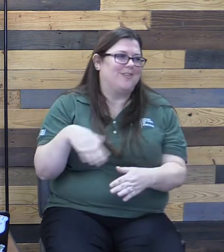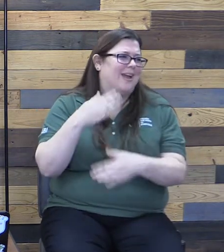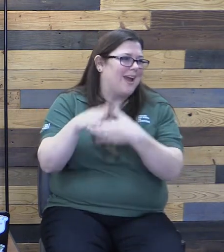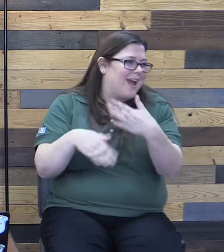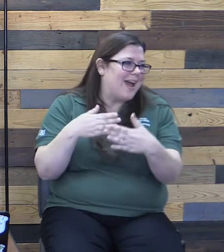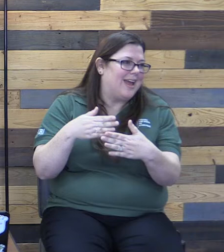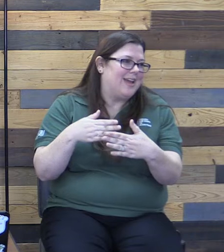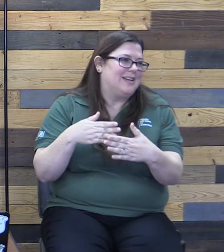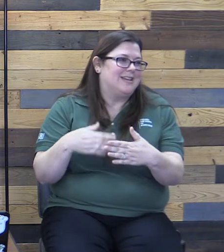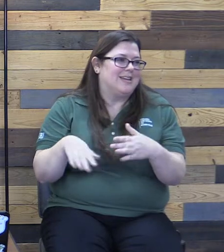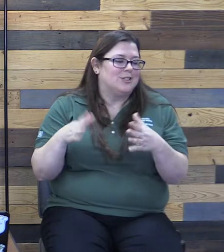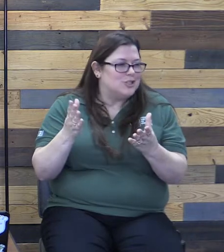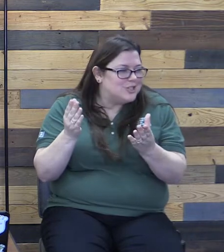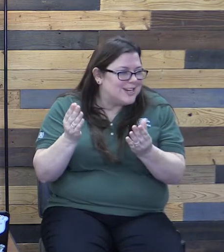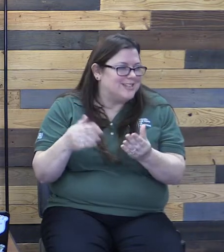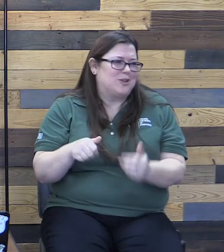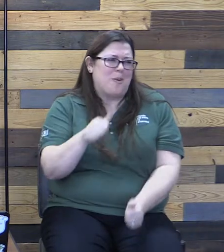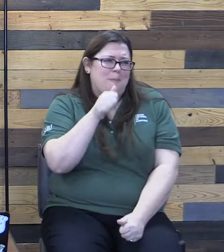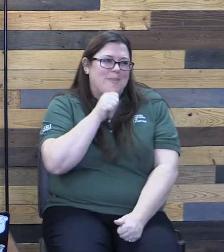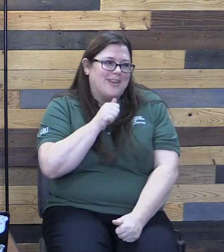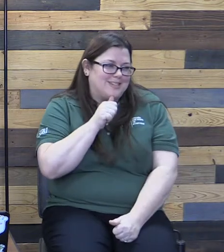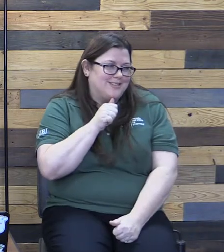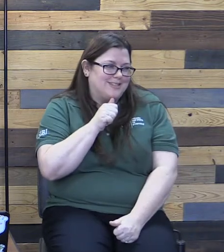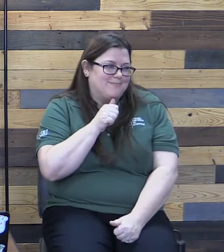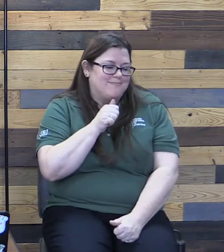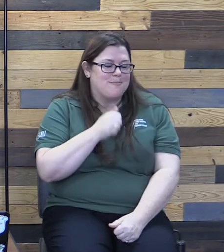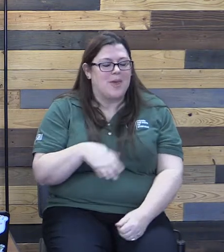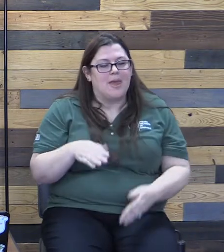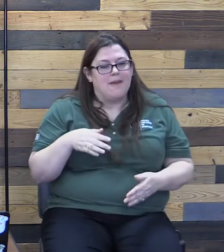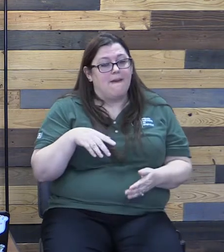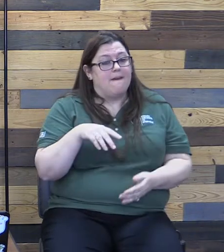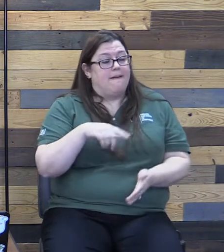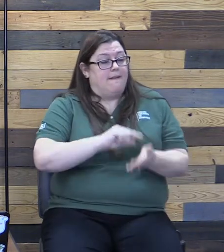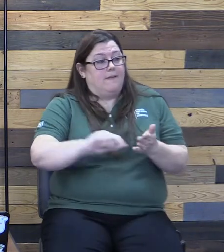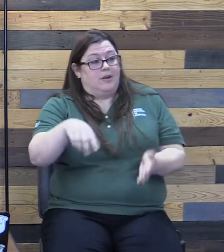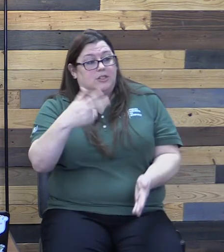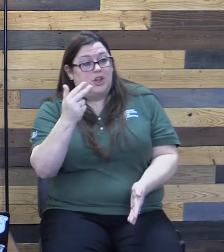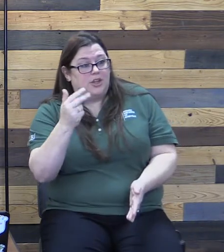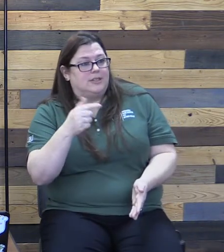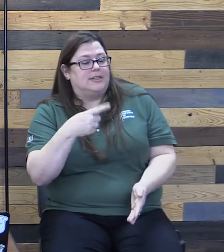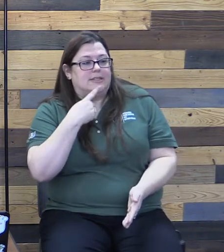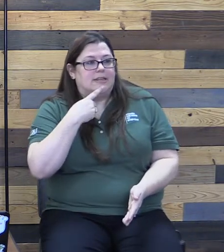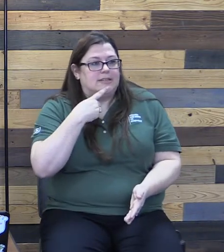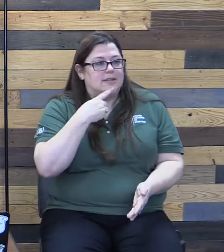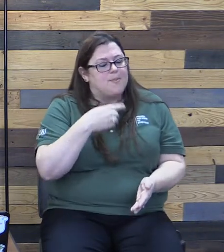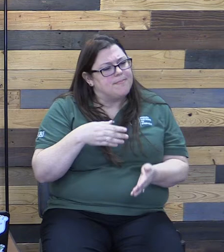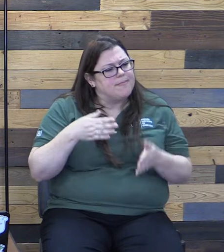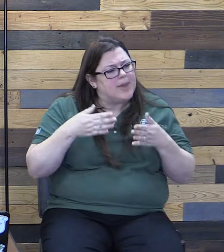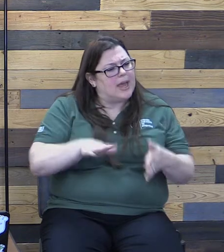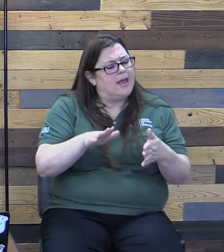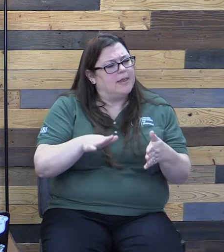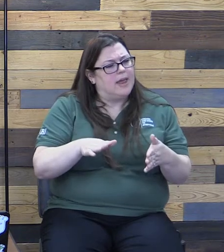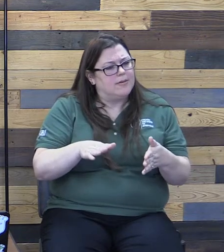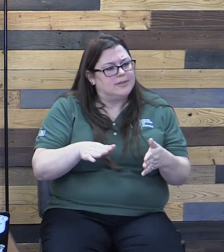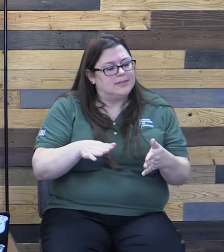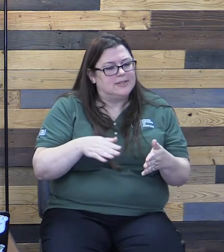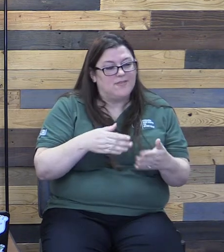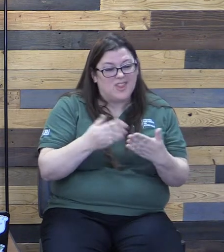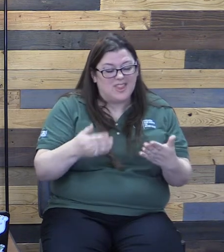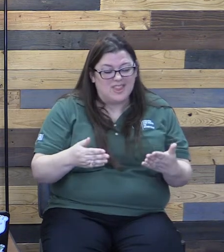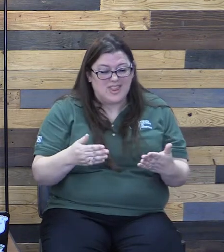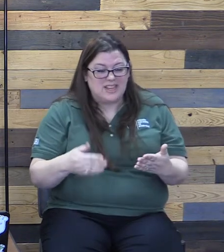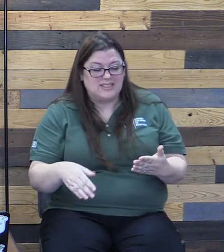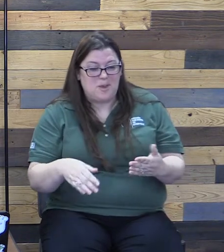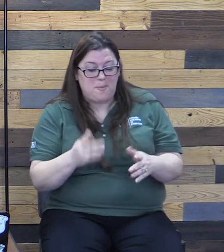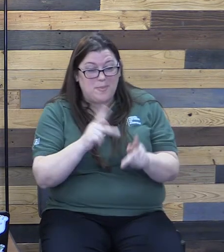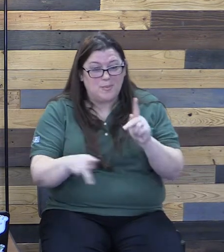13 says, make allowances for each other's faults and forgive anyone who offends you. Remember, the Lord forgave you, so